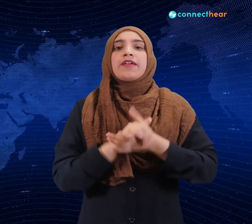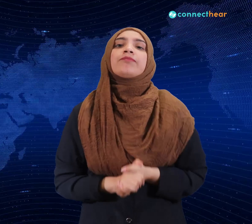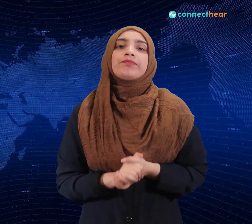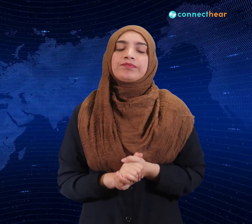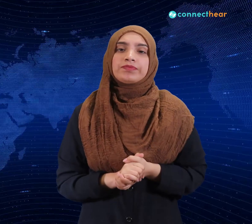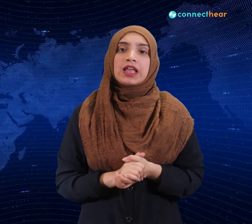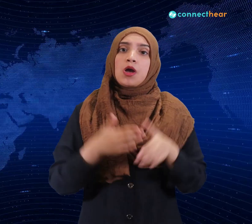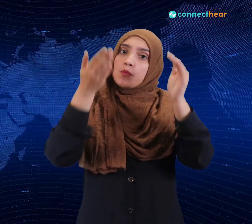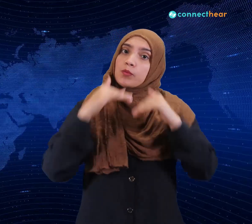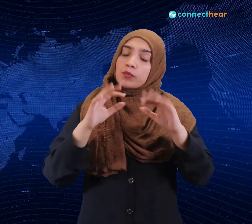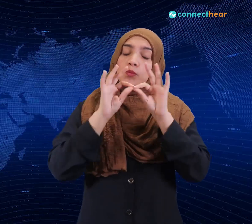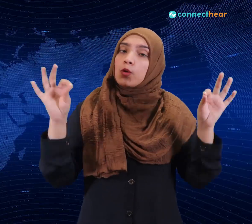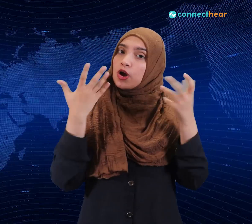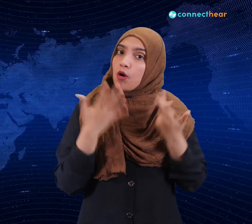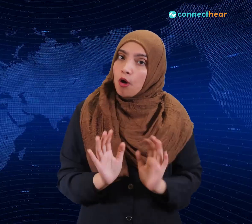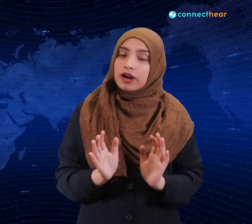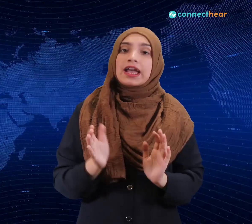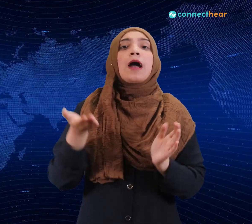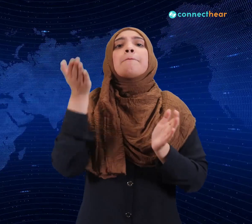Once you do that, give relevant permissions to the app.